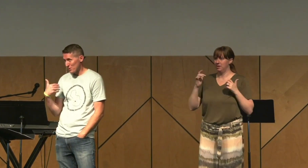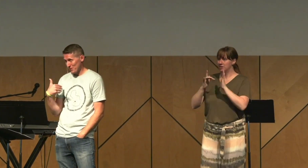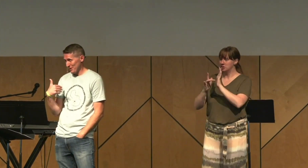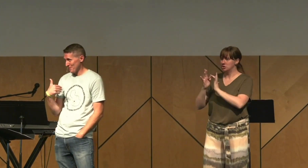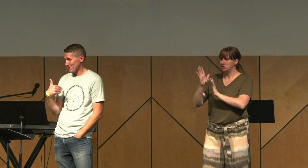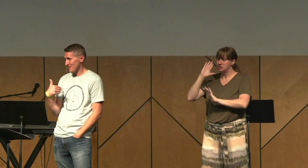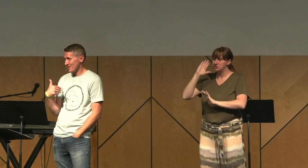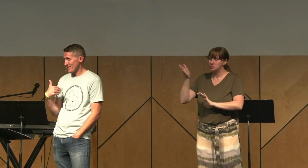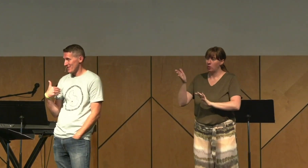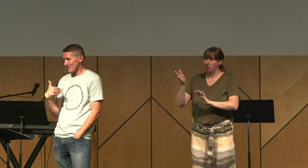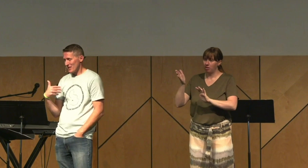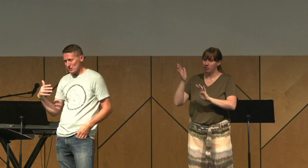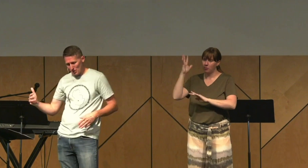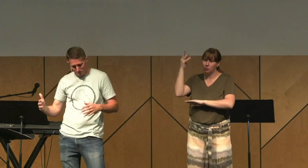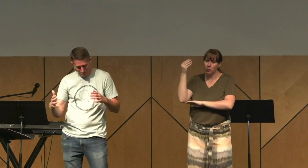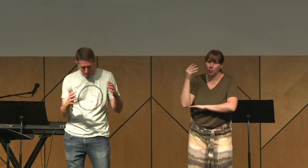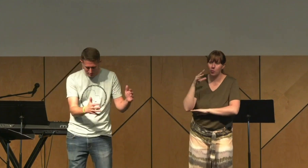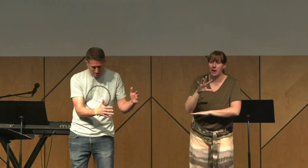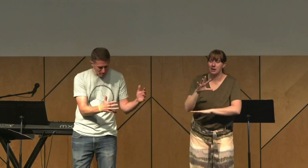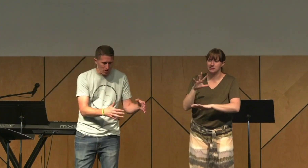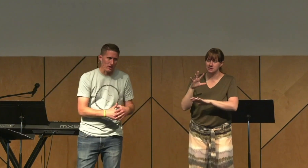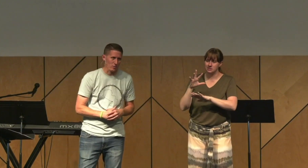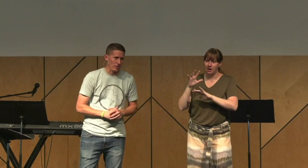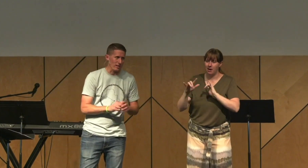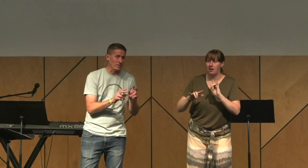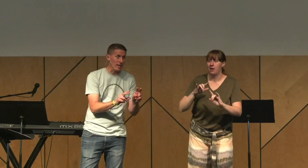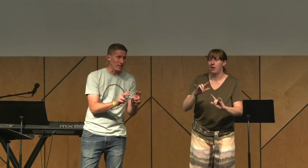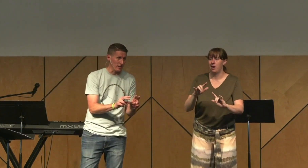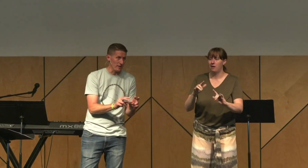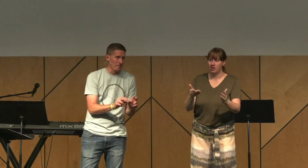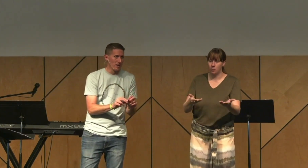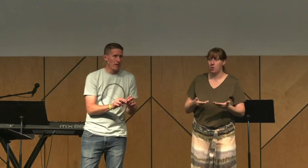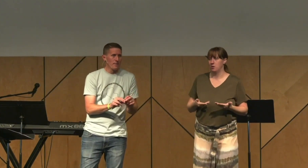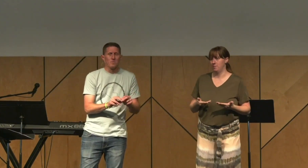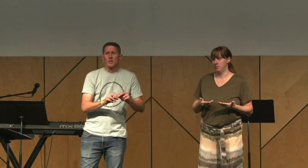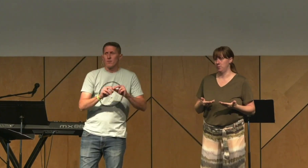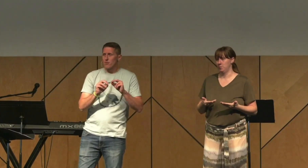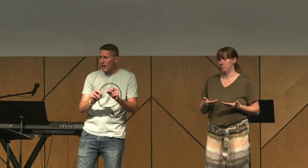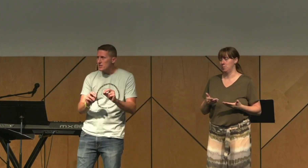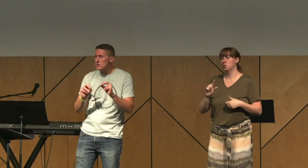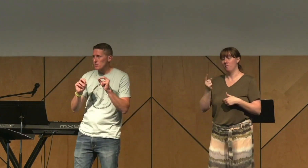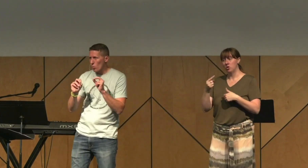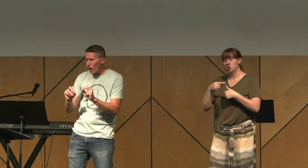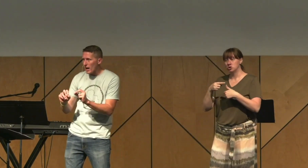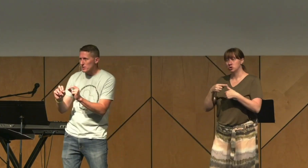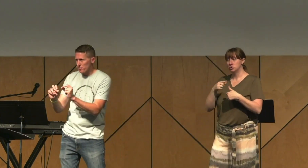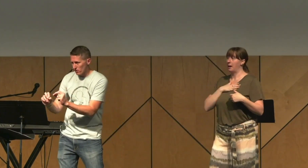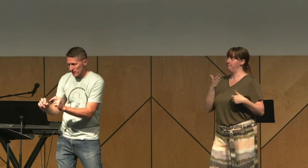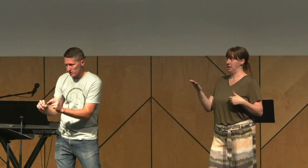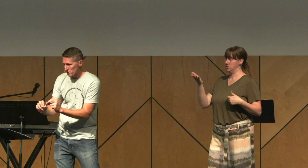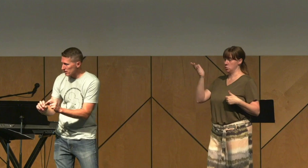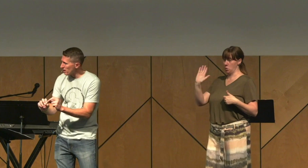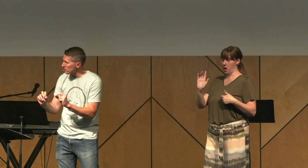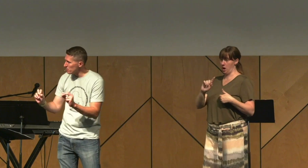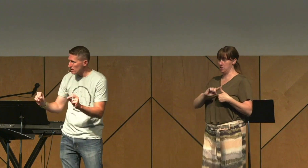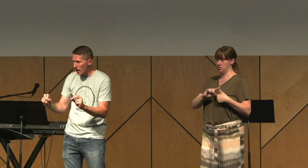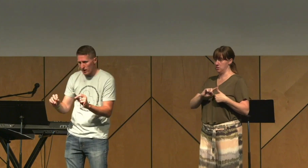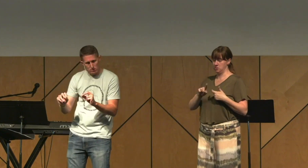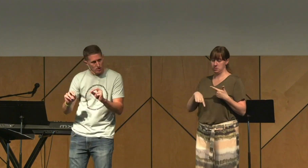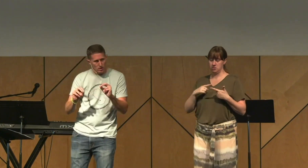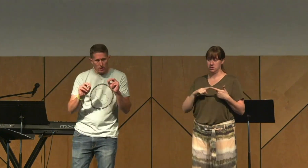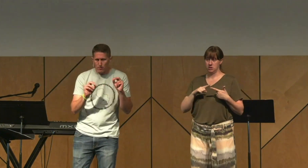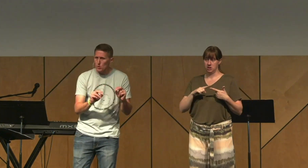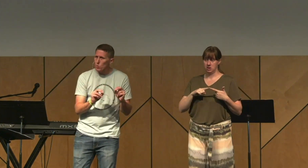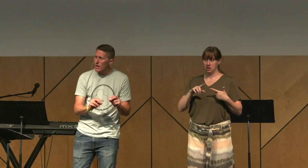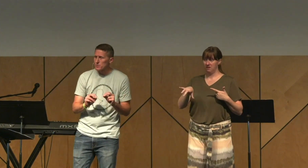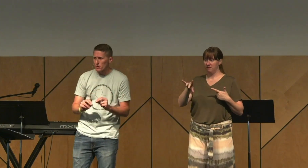and welcome you. So first, share honestly with God. Secondly, find some wise friends. Doesn't have to be